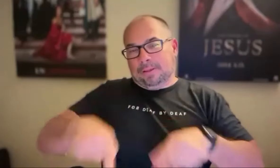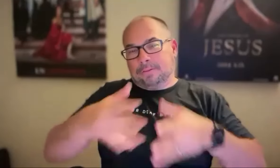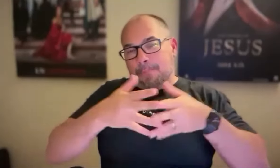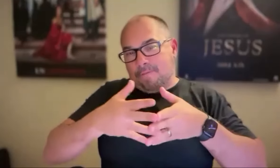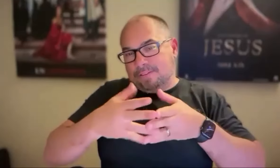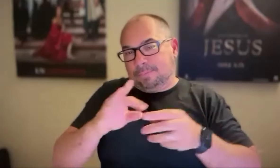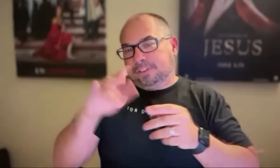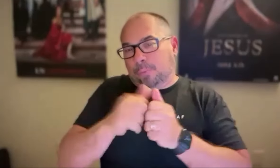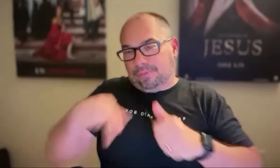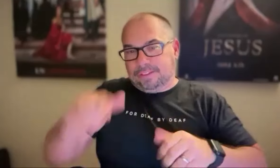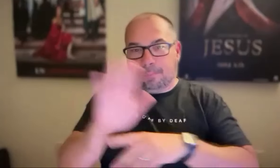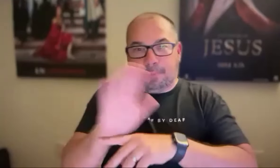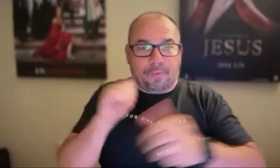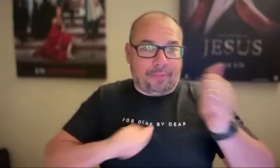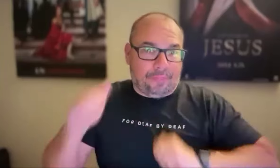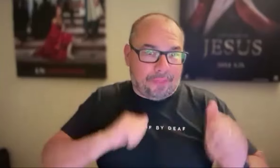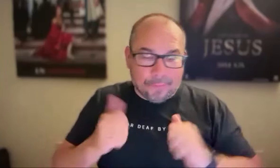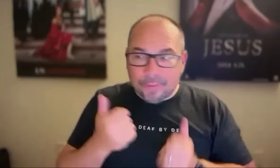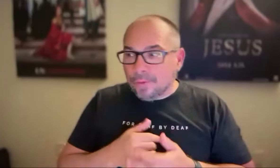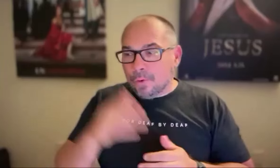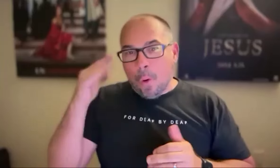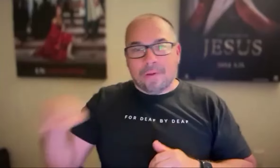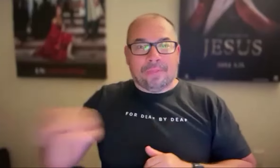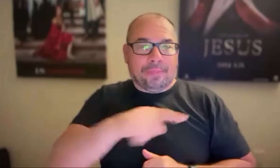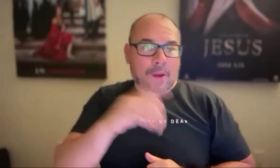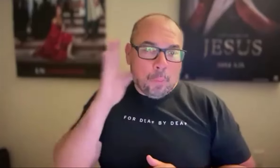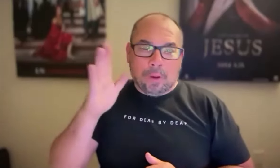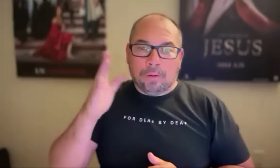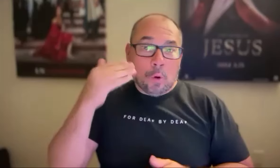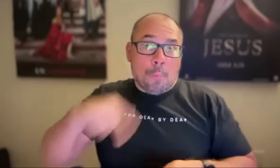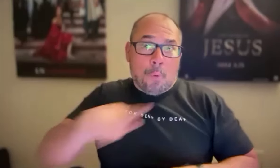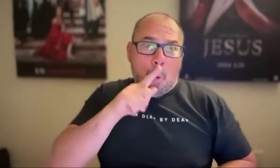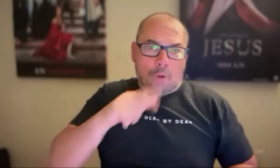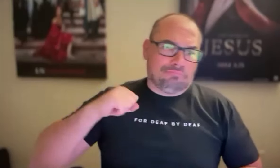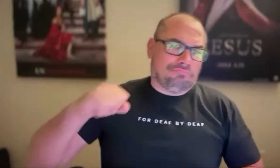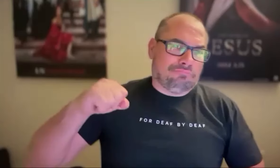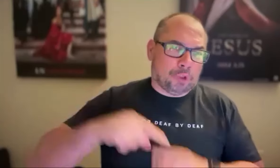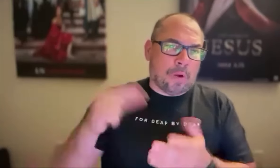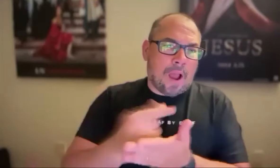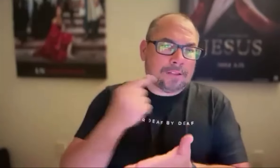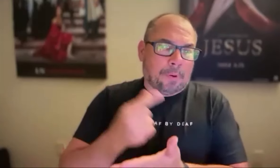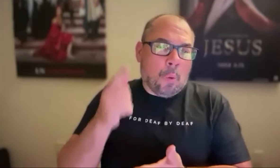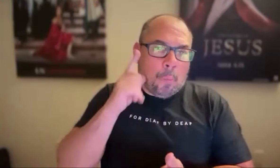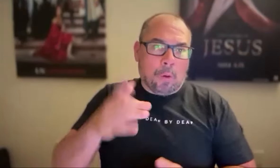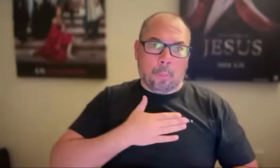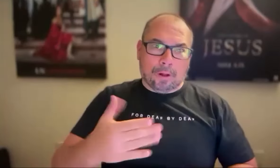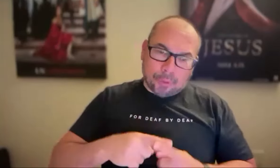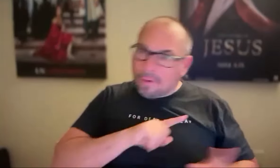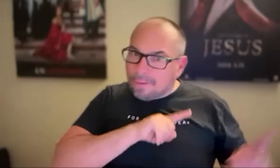with deaf people around the world, especially as it goes into theaters. Maybe those who are resistant to the gospel,